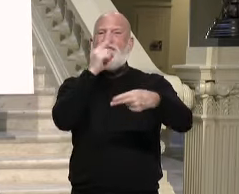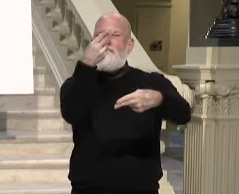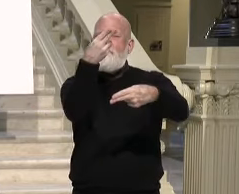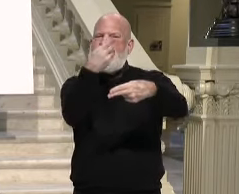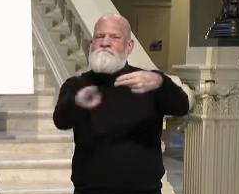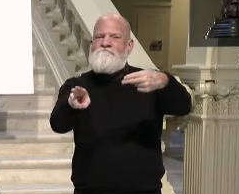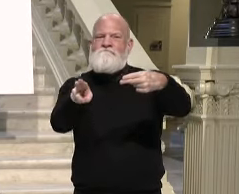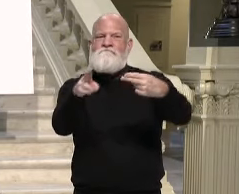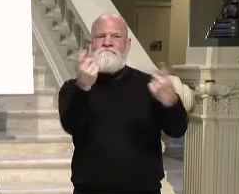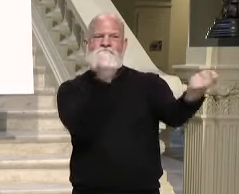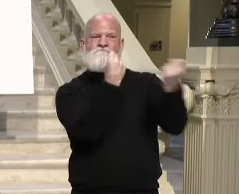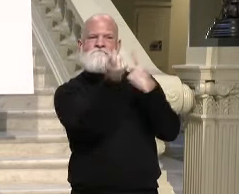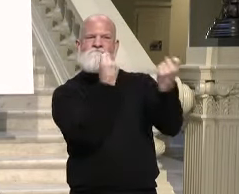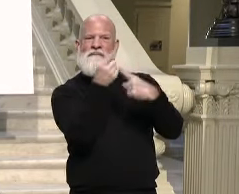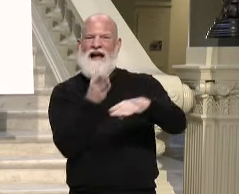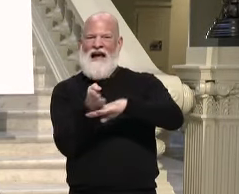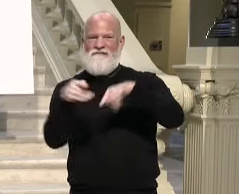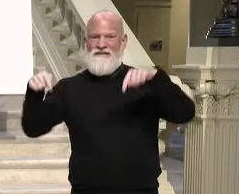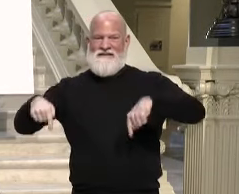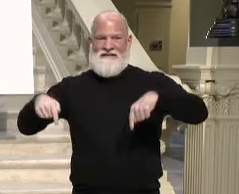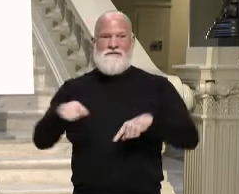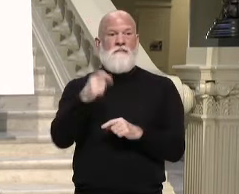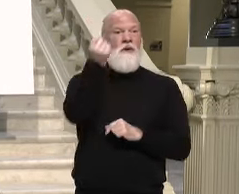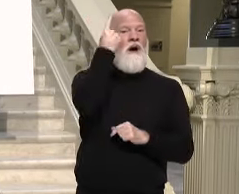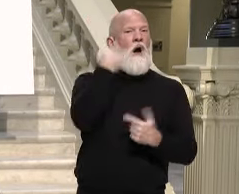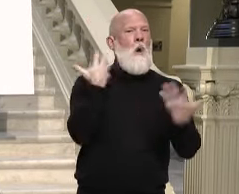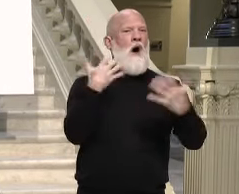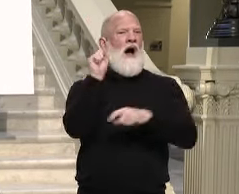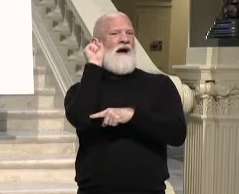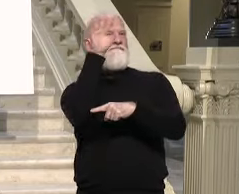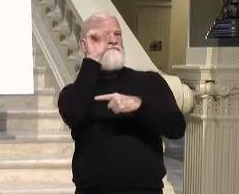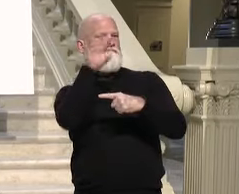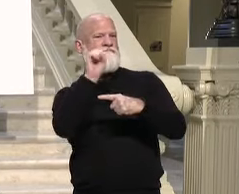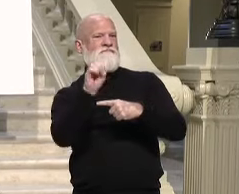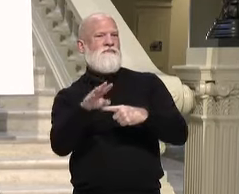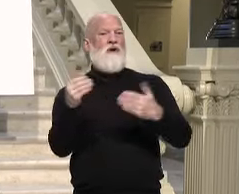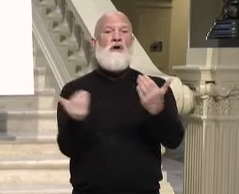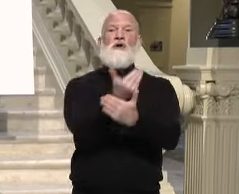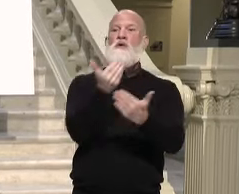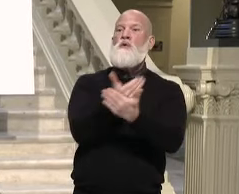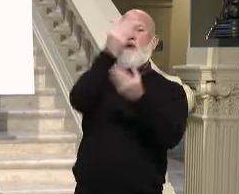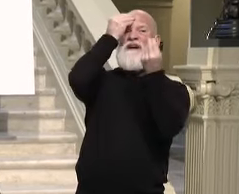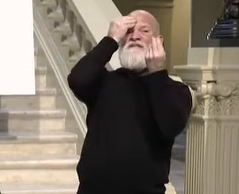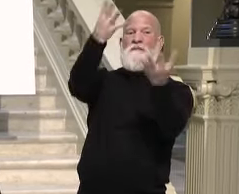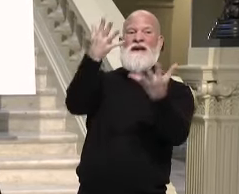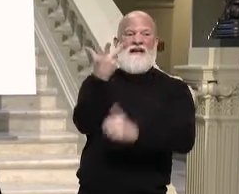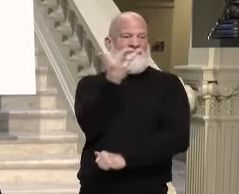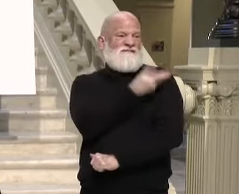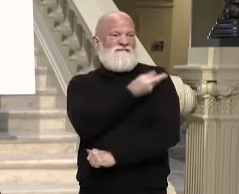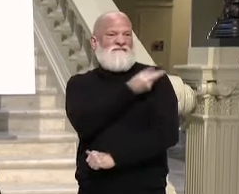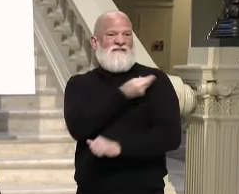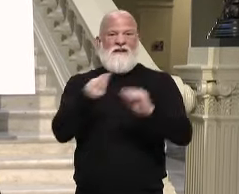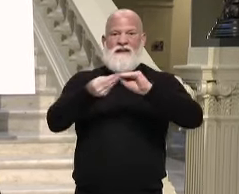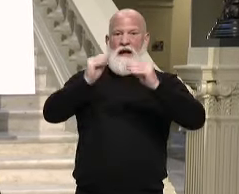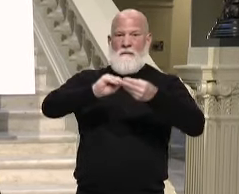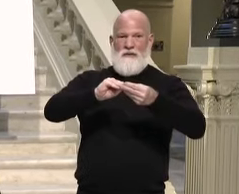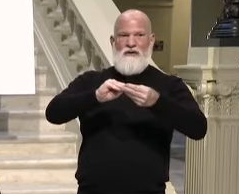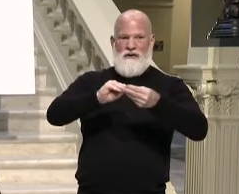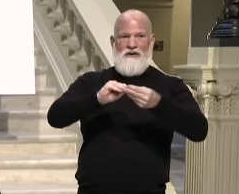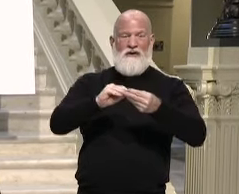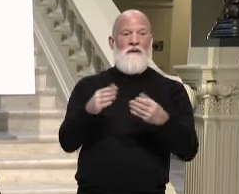Just wanted to give you a brief update on our vaccination numbers. We've now given at least one dose to over